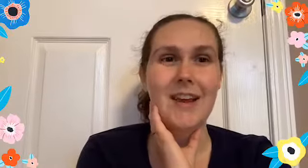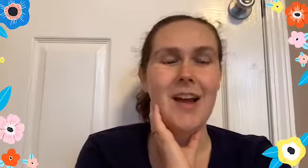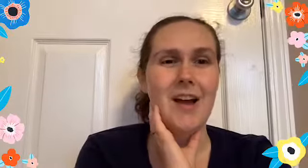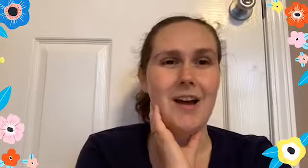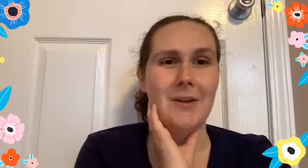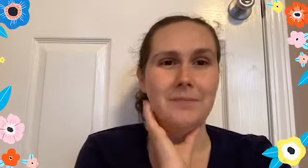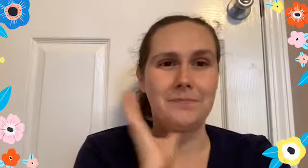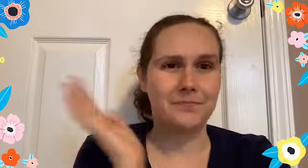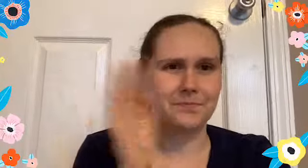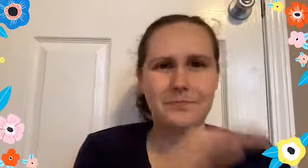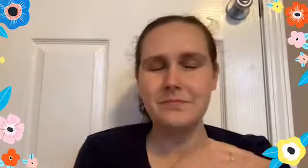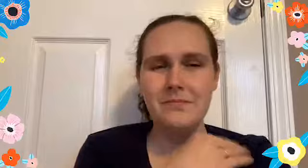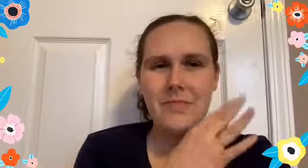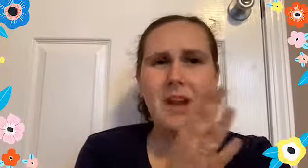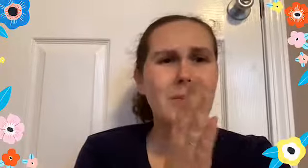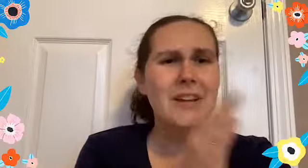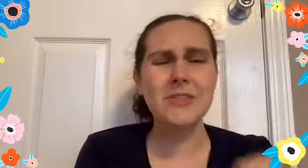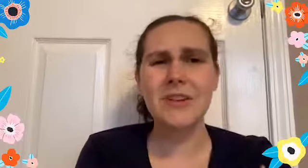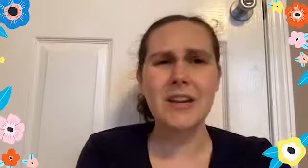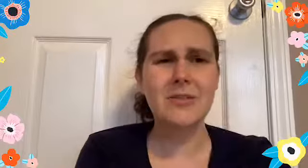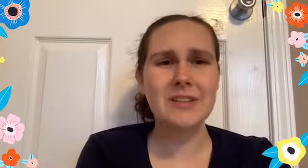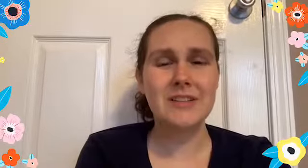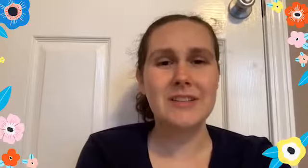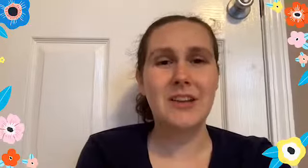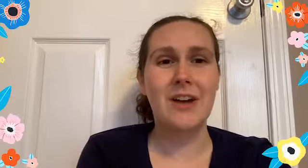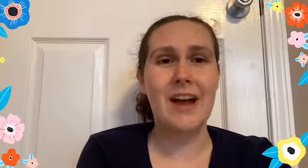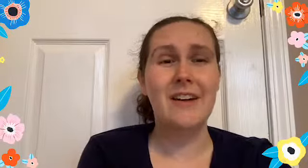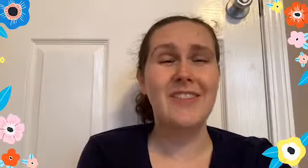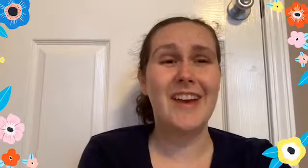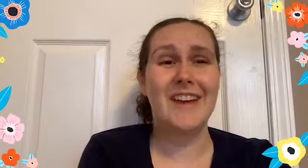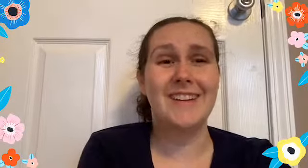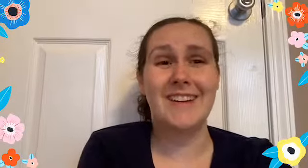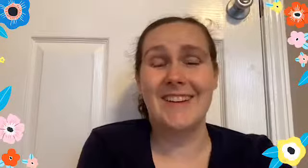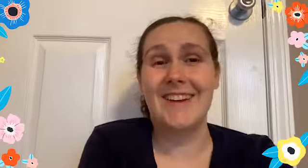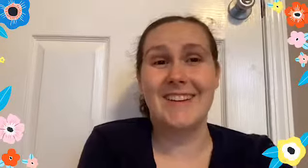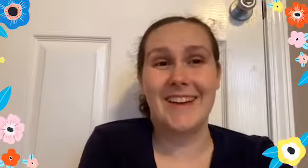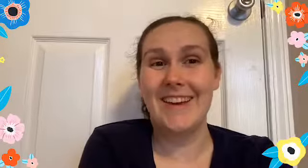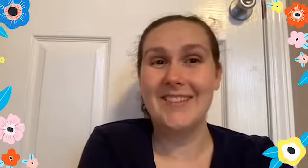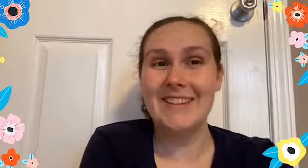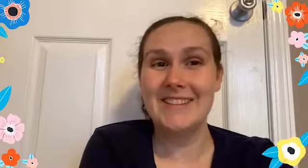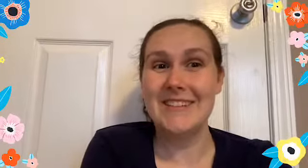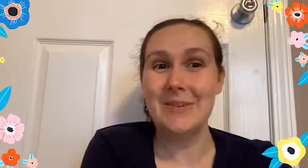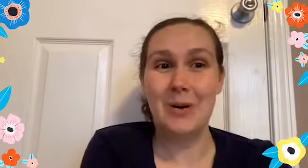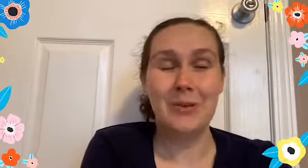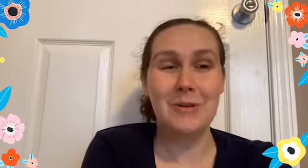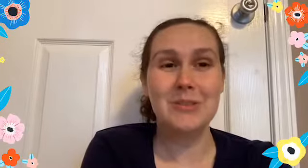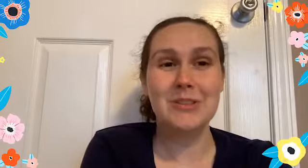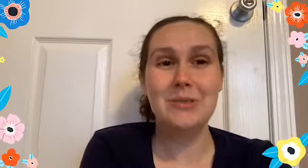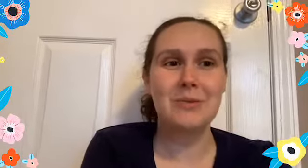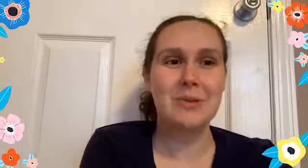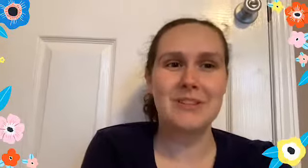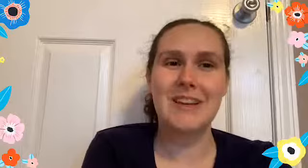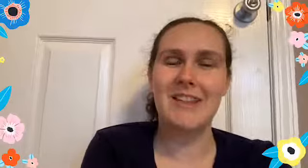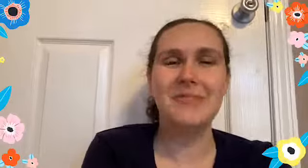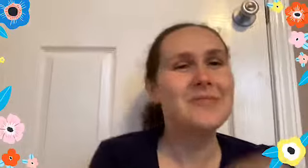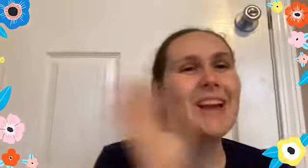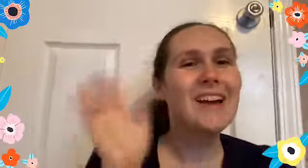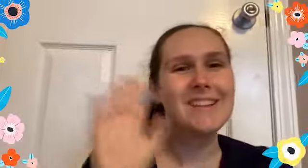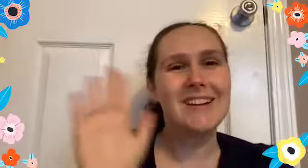I'll be answering any questions that you have. And yeah, I can't wait to see what we're able to do when we work together. Talk